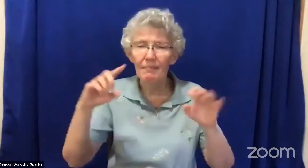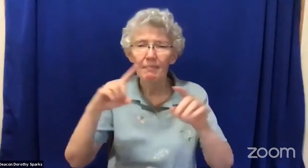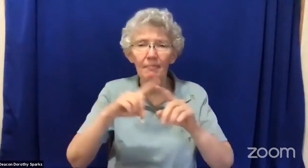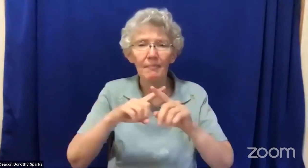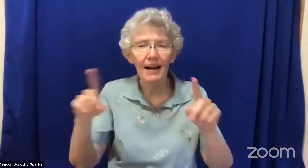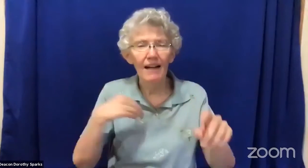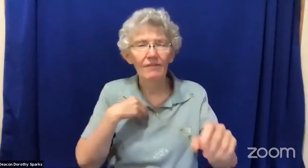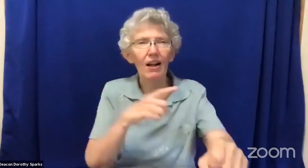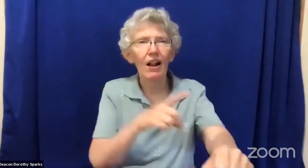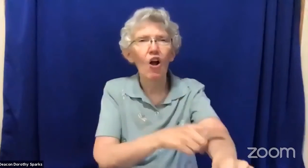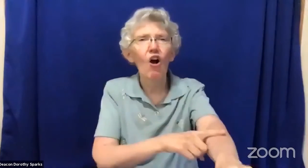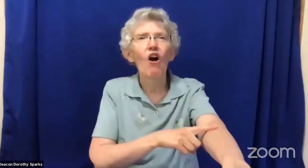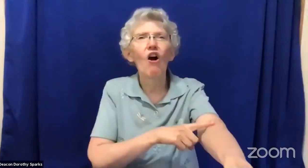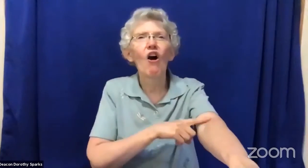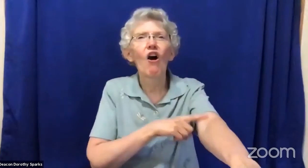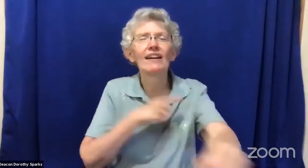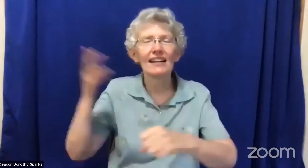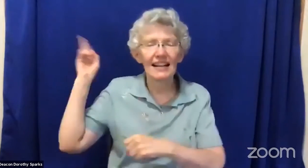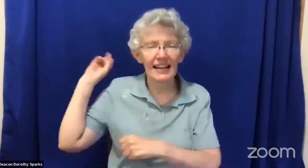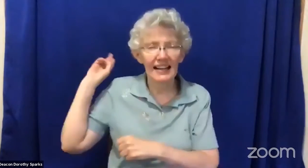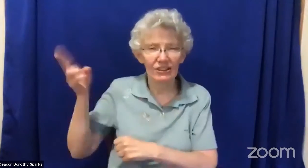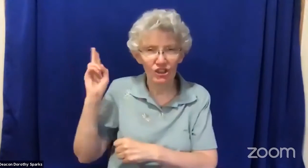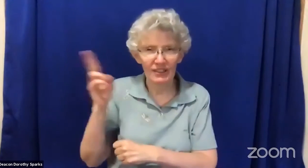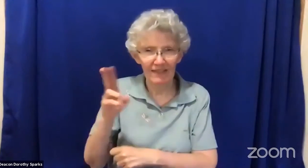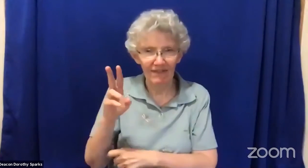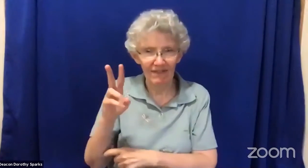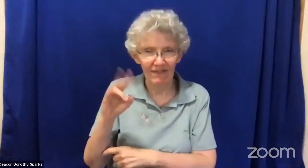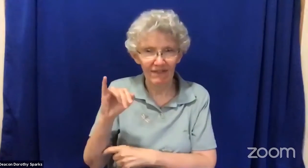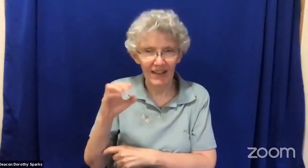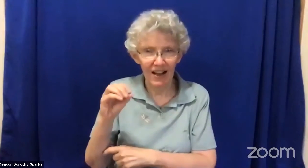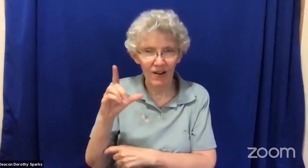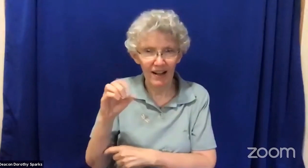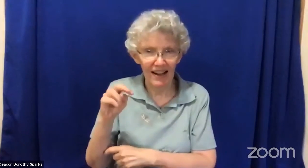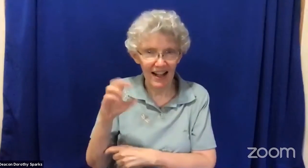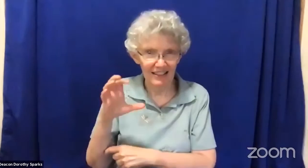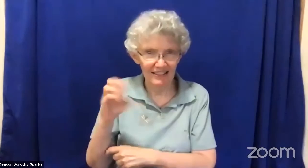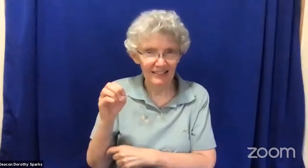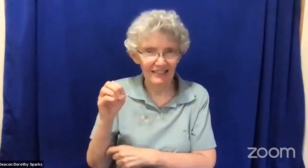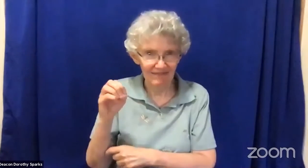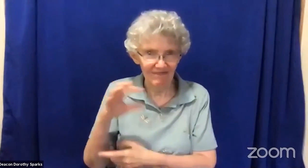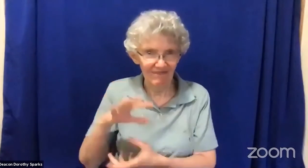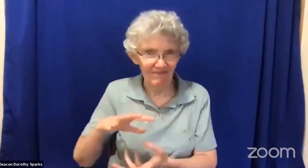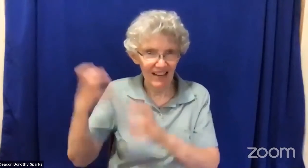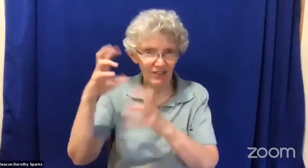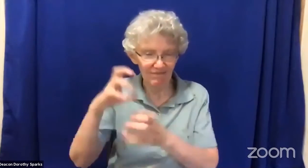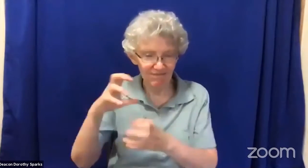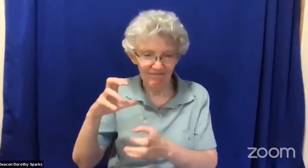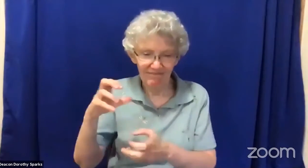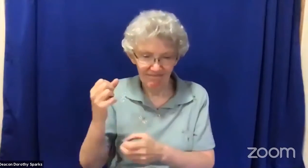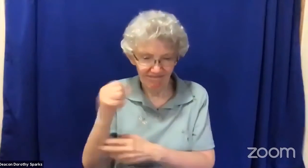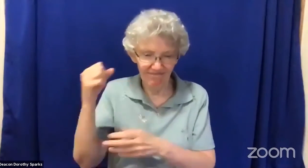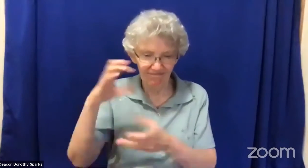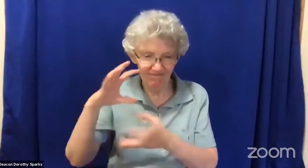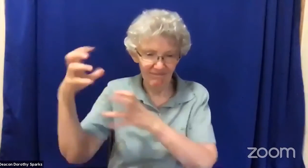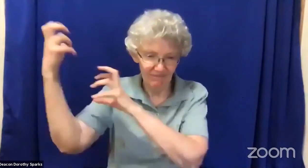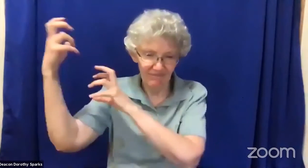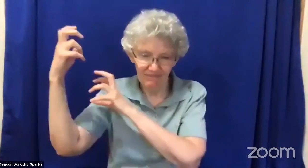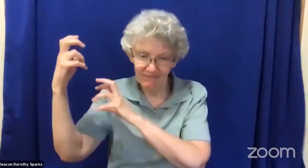And in America, we talk about freedom. And yet we have a long history of